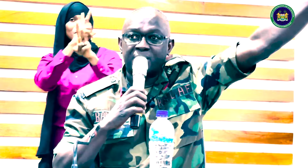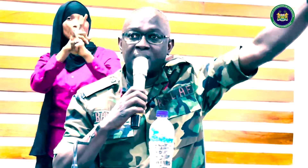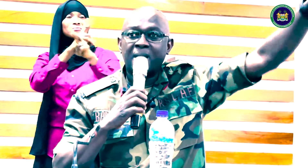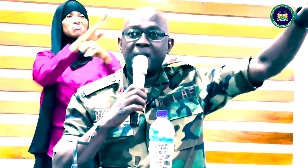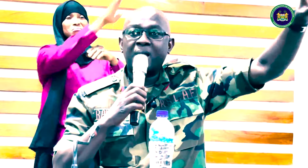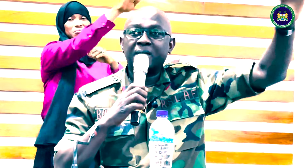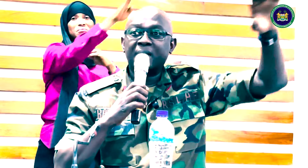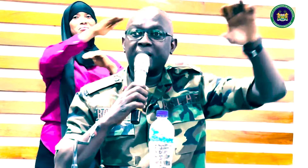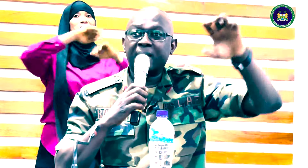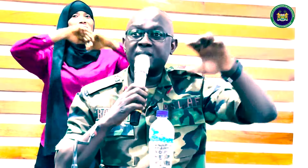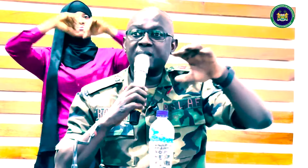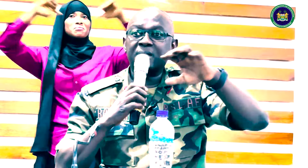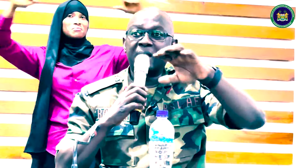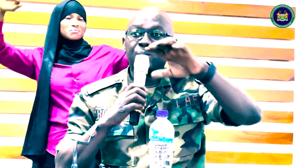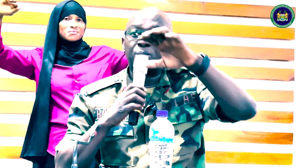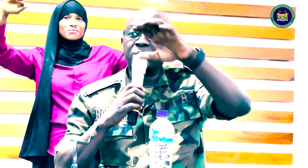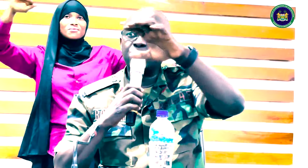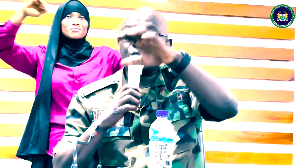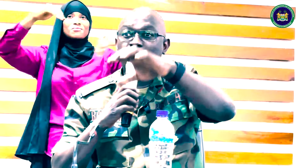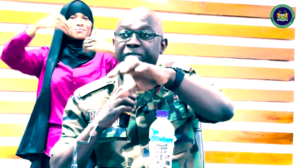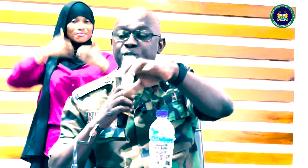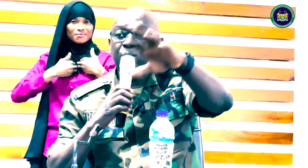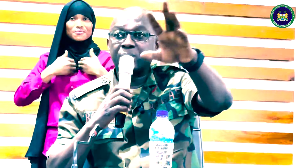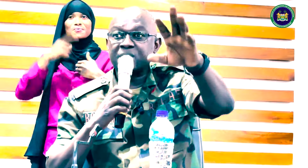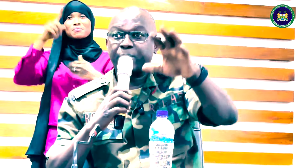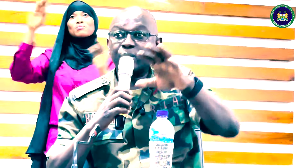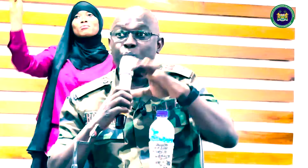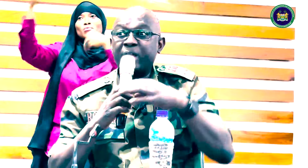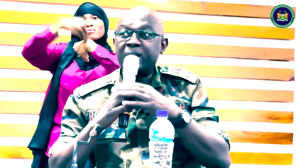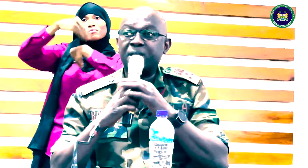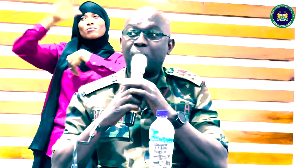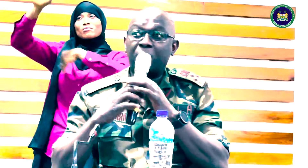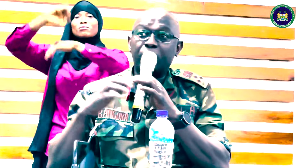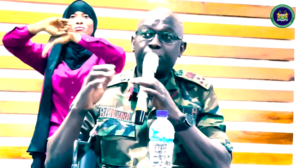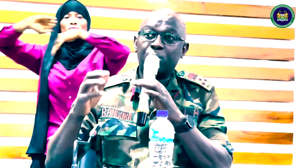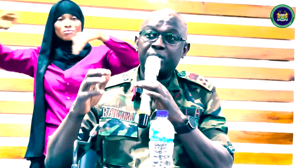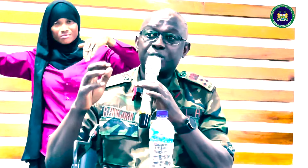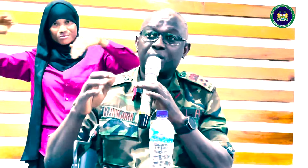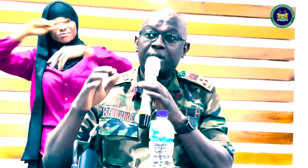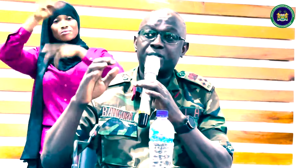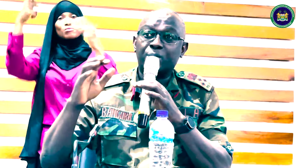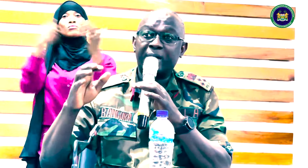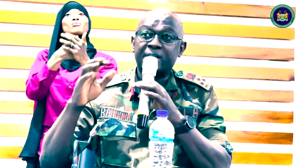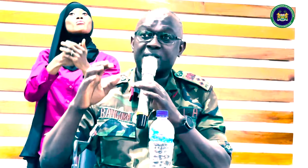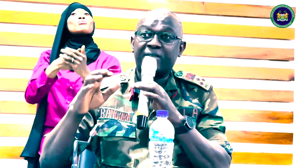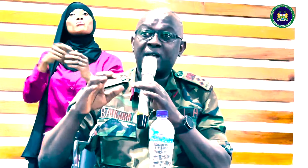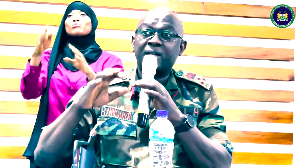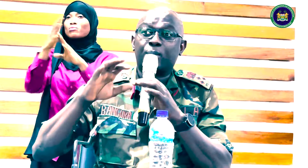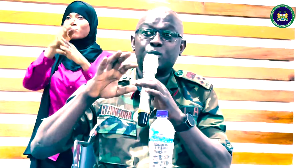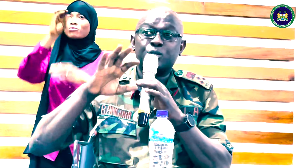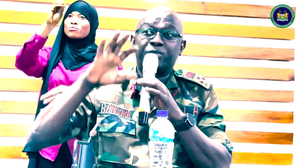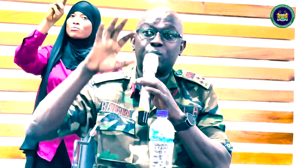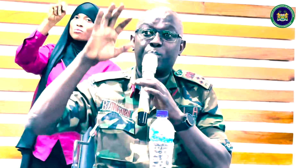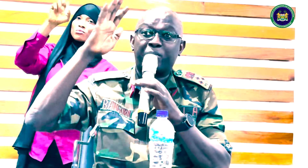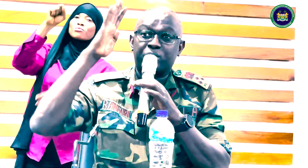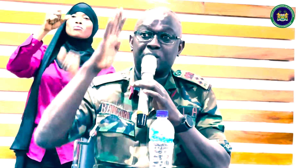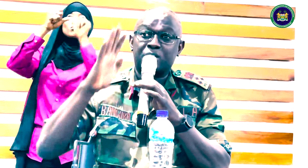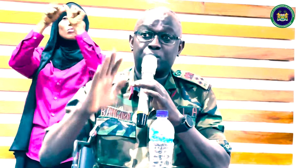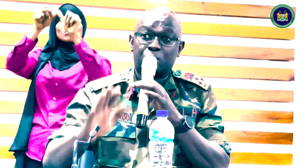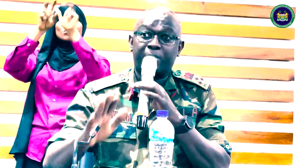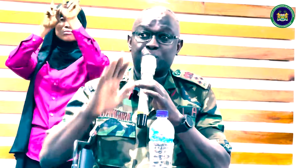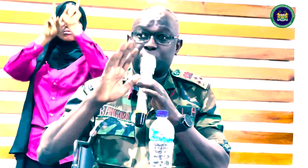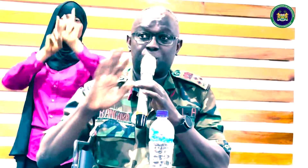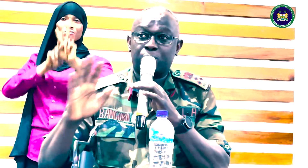be separate, then get their own, the officer of the secretary. We all police security and wireless staff. They continue for the